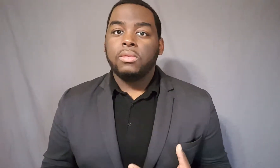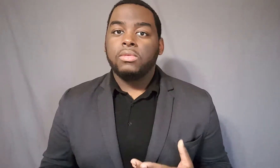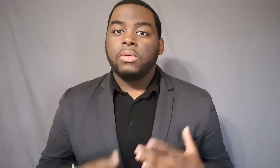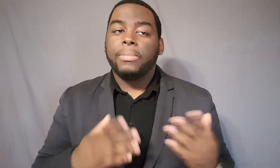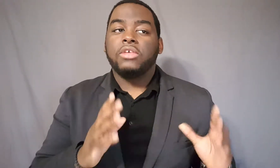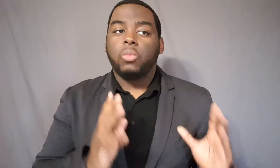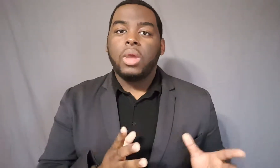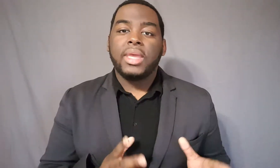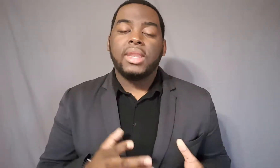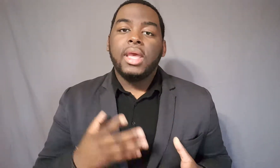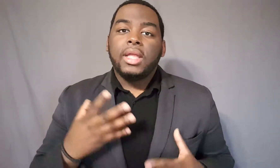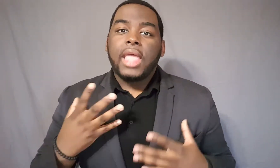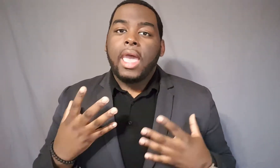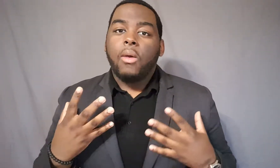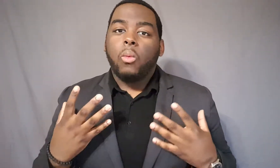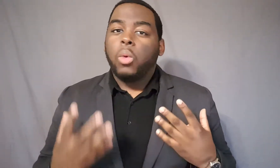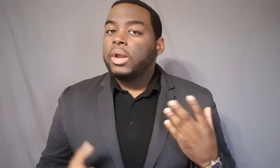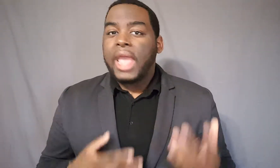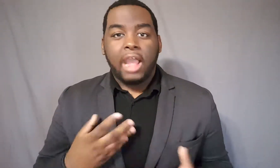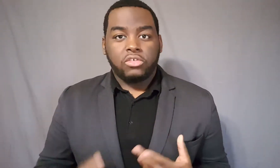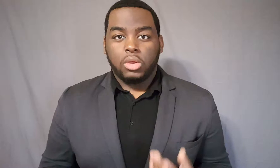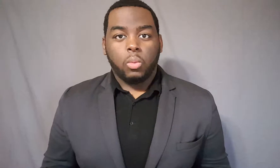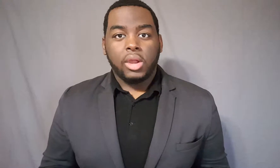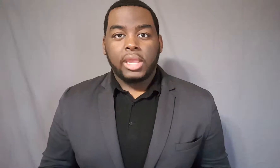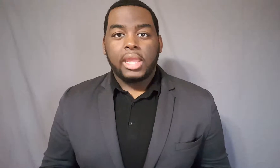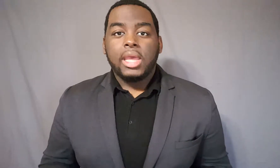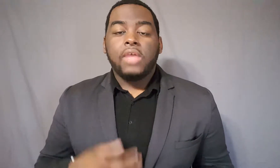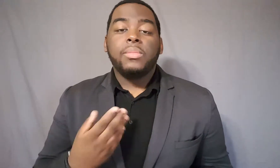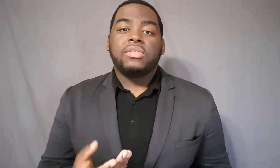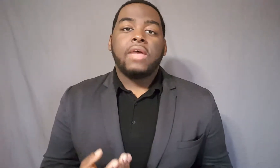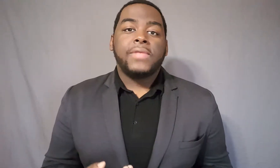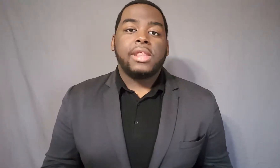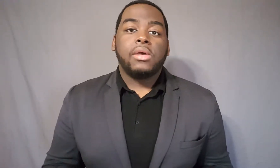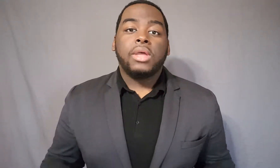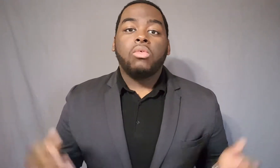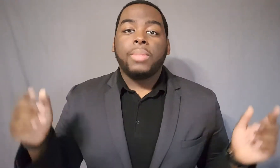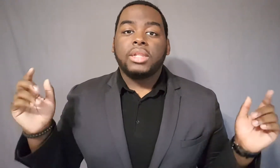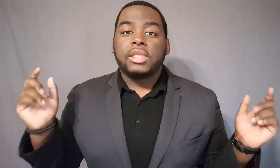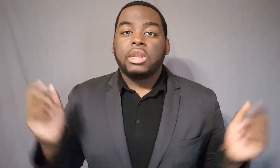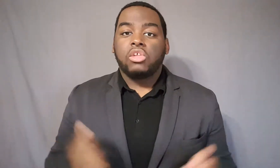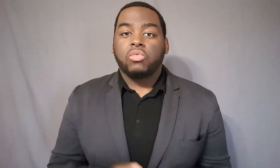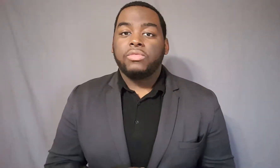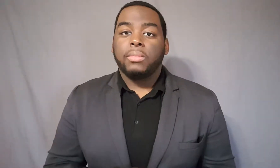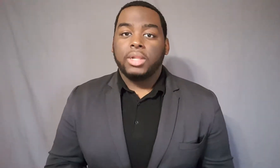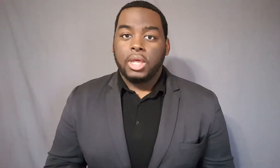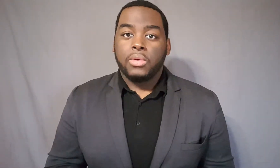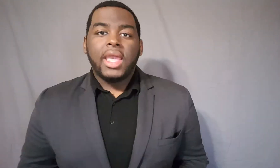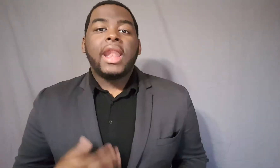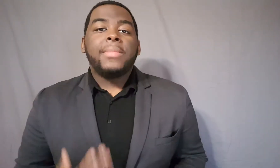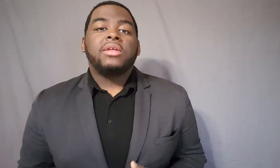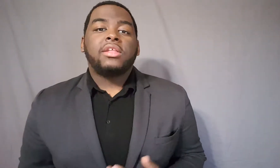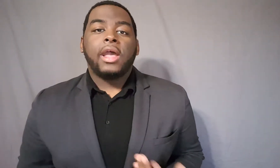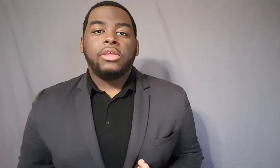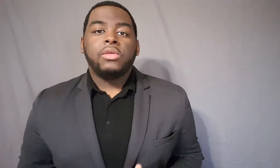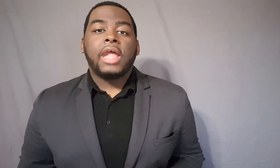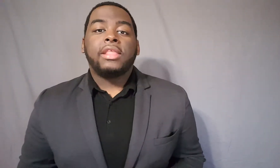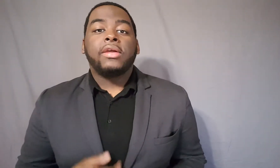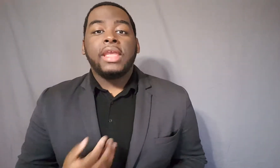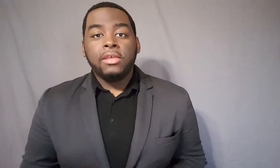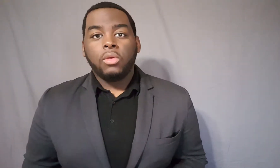to impress women that weren't actually working. If you missed that video it would be linked in the description below. And I'm here to tell you that there is a